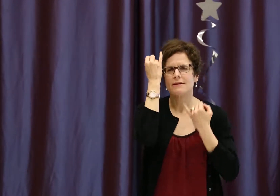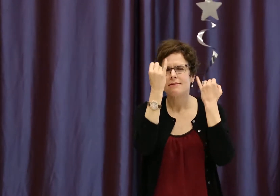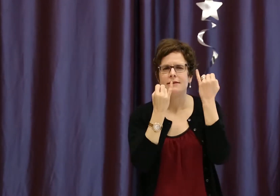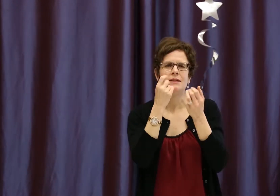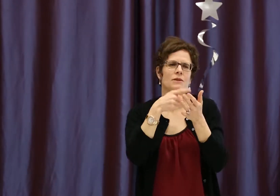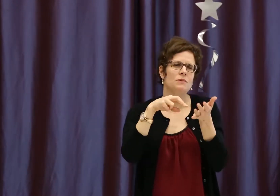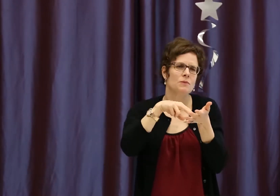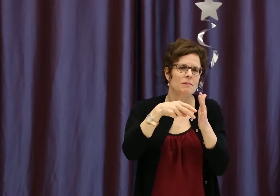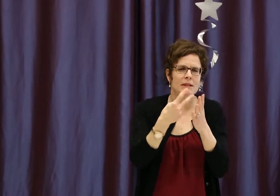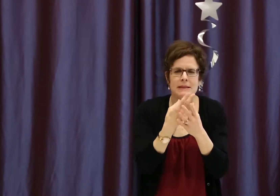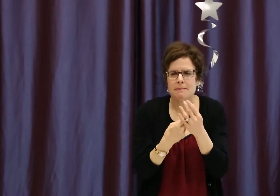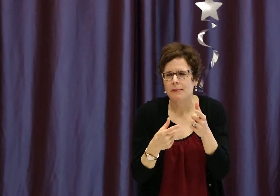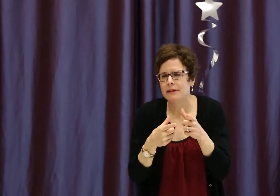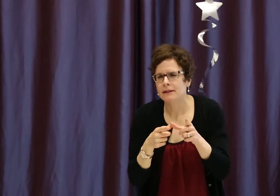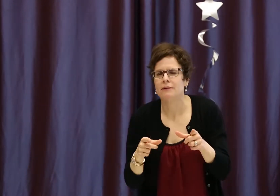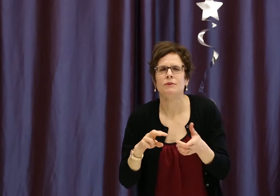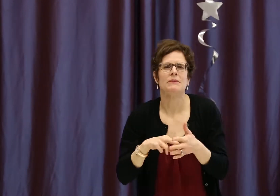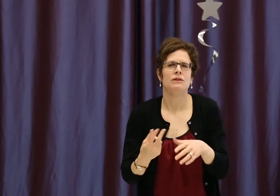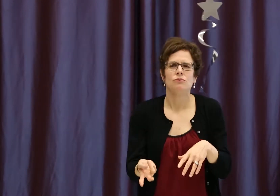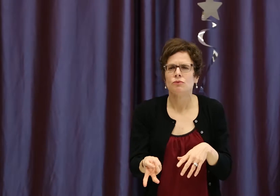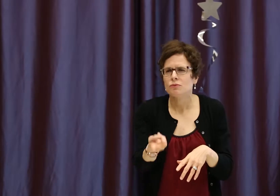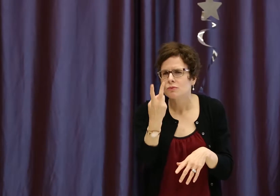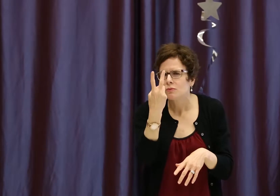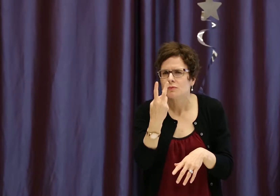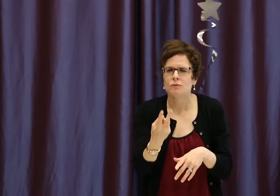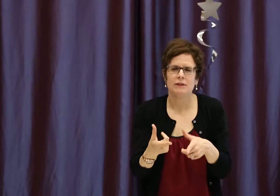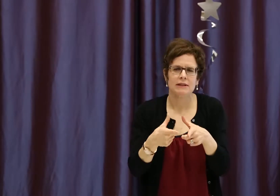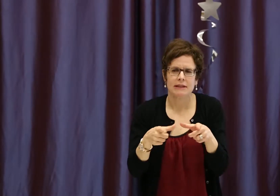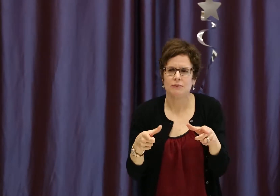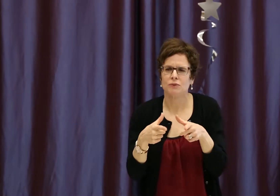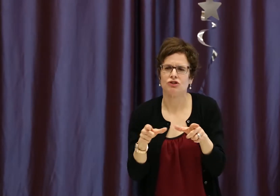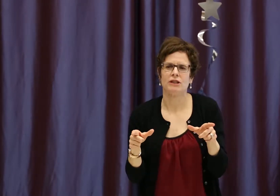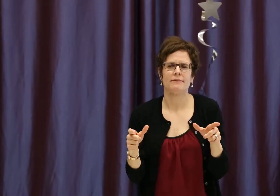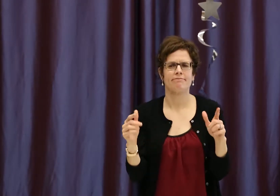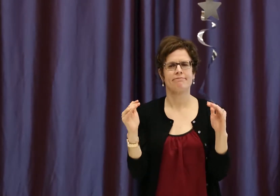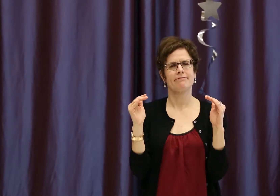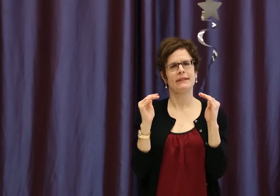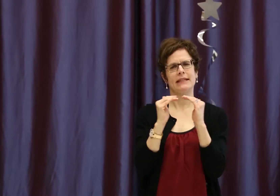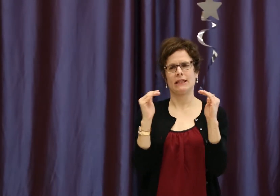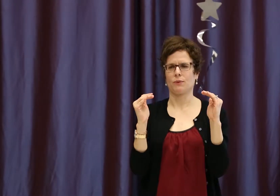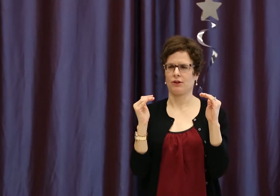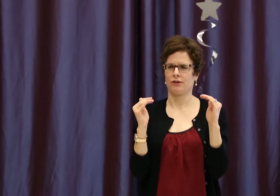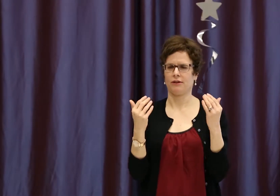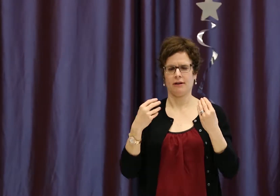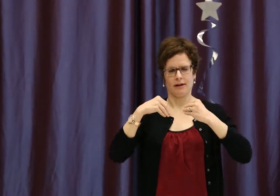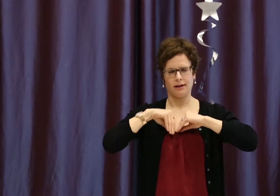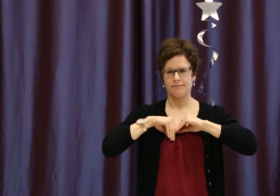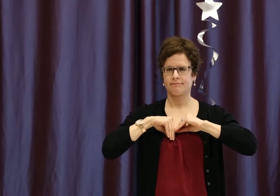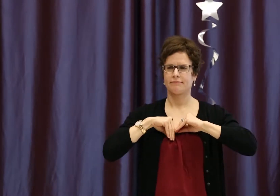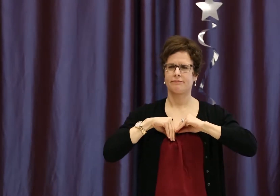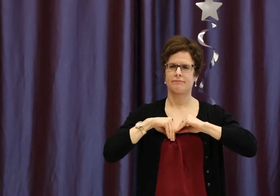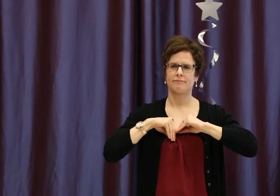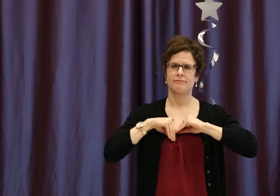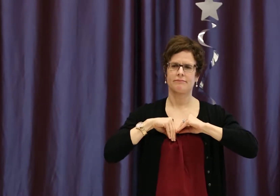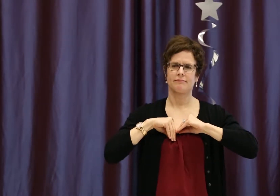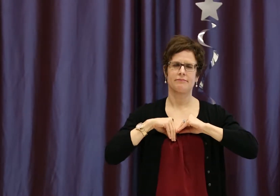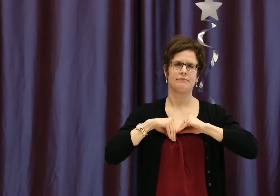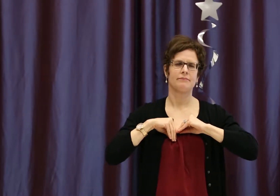Typically, we ascribe to the old mentality of what bilingualism means. And that means having equal